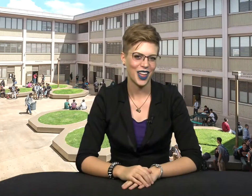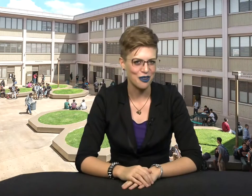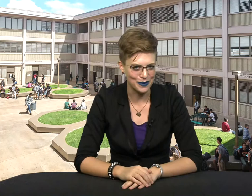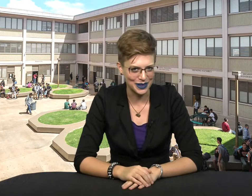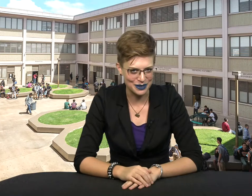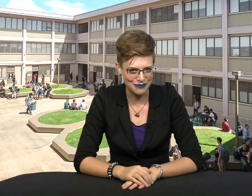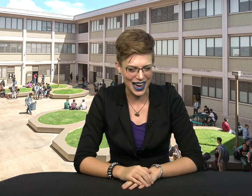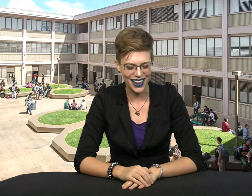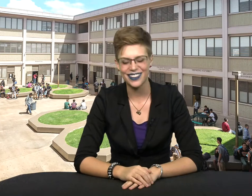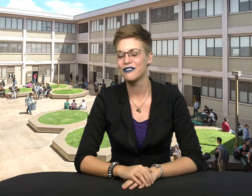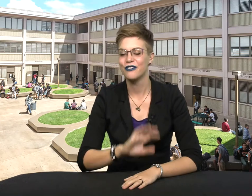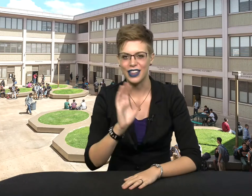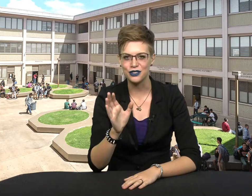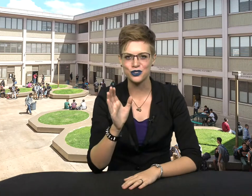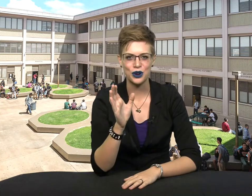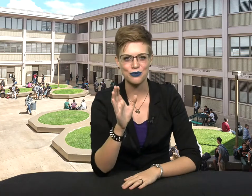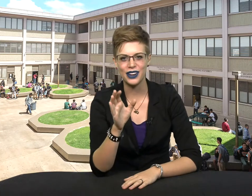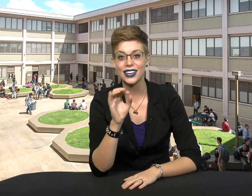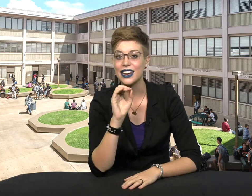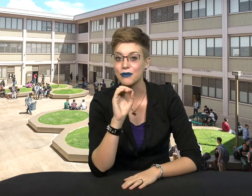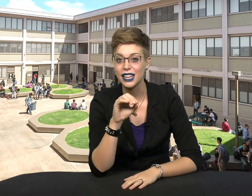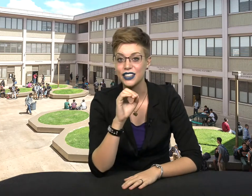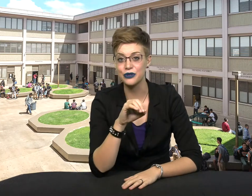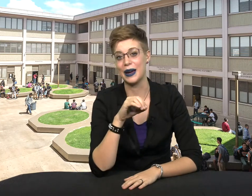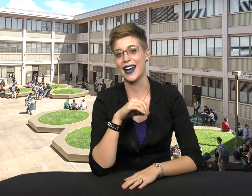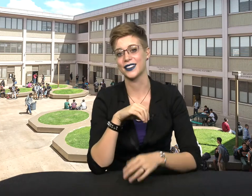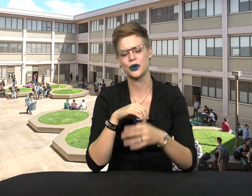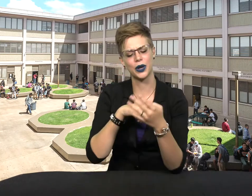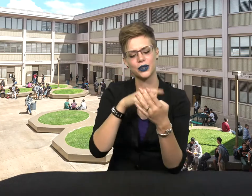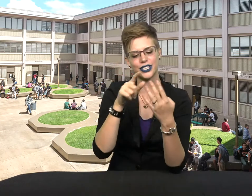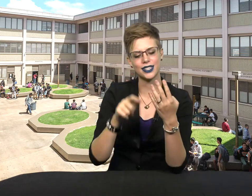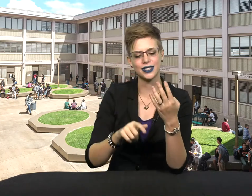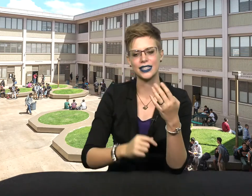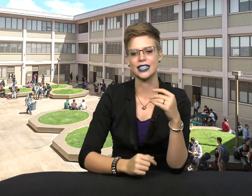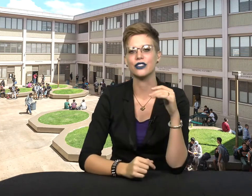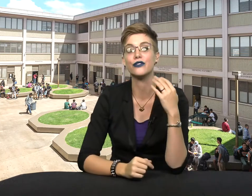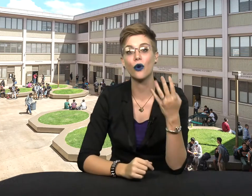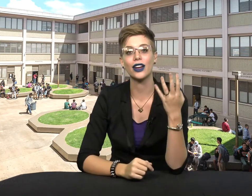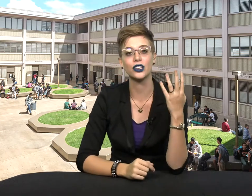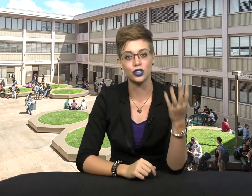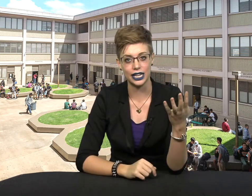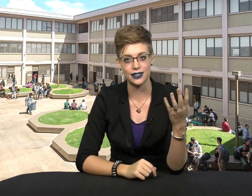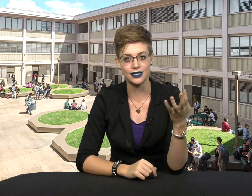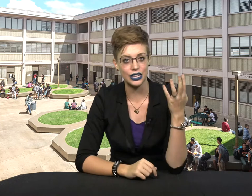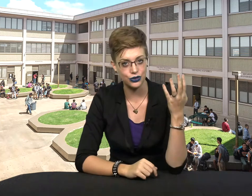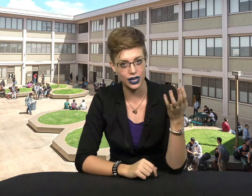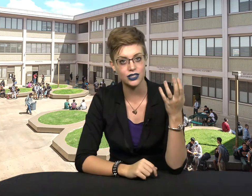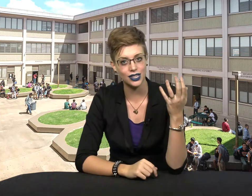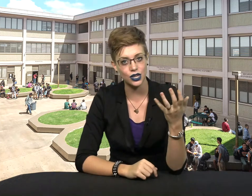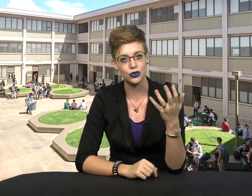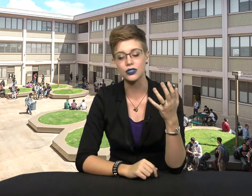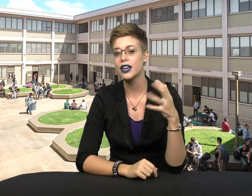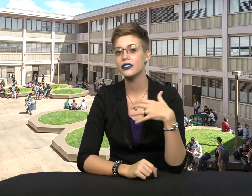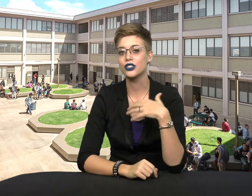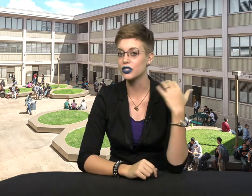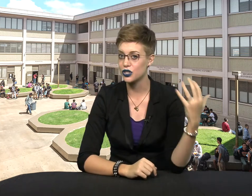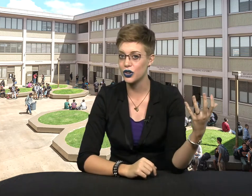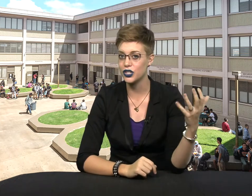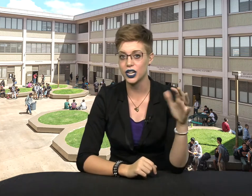Welcome back. That was a short break and I'm glad you're back. So we were just discussing the four ingredients that you need to use to turn a stranger into